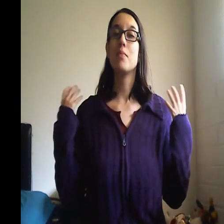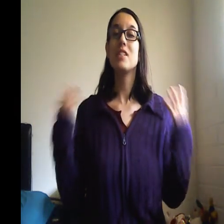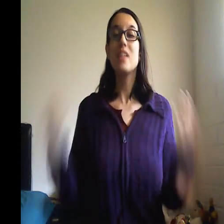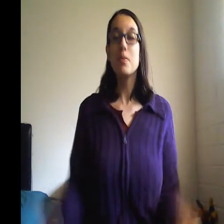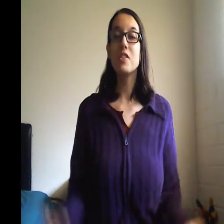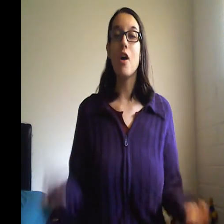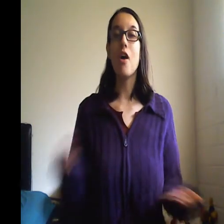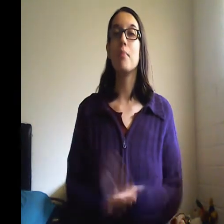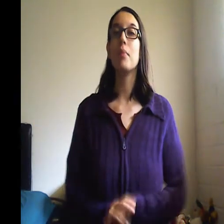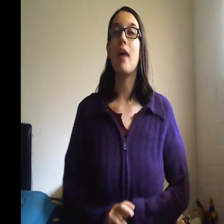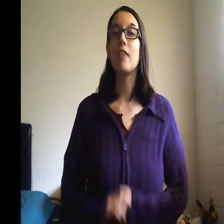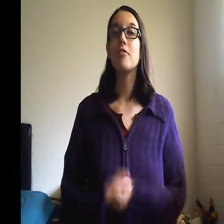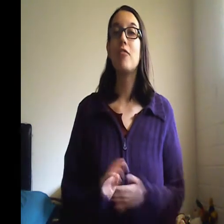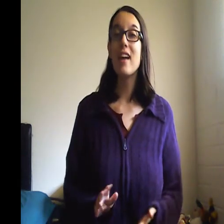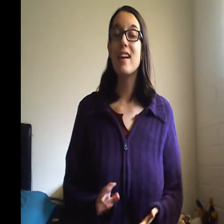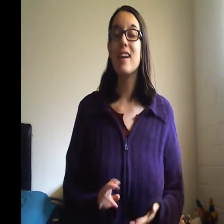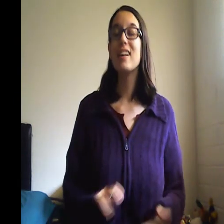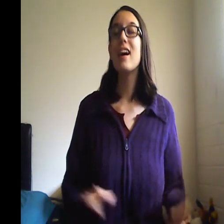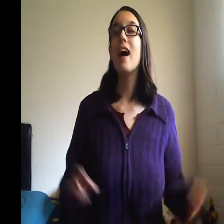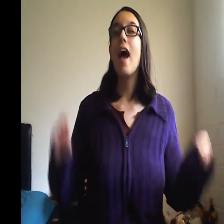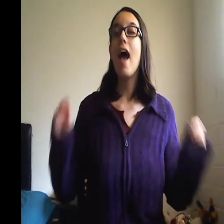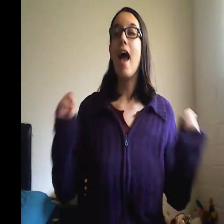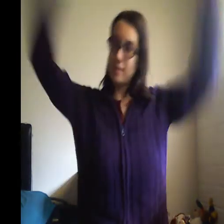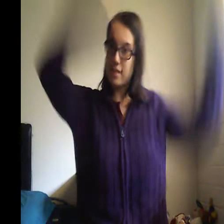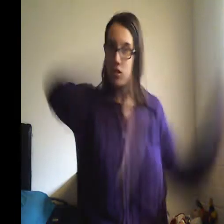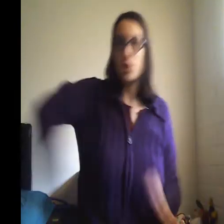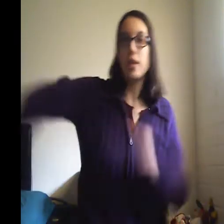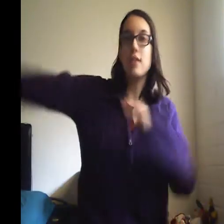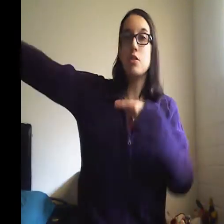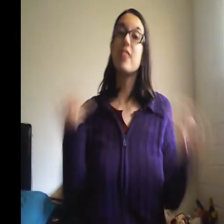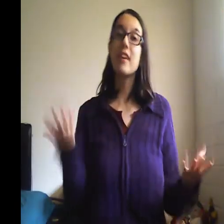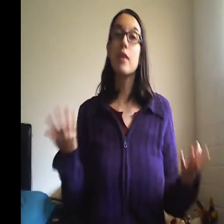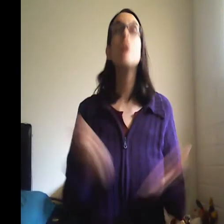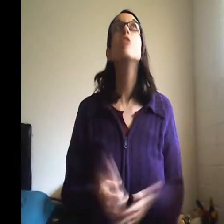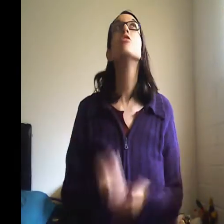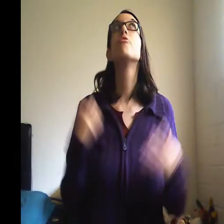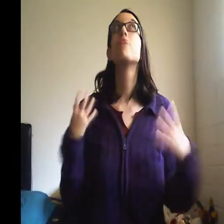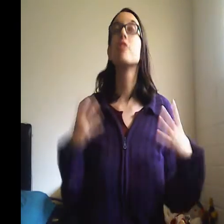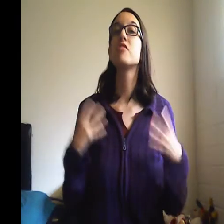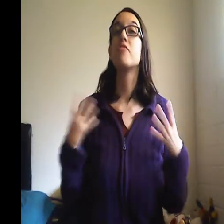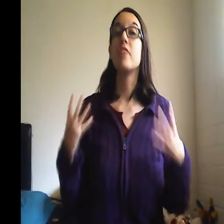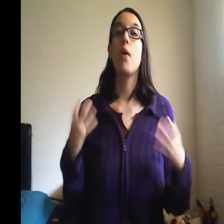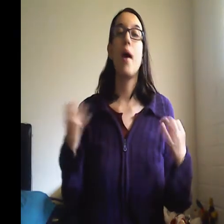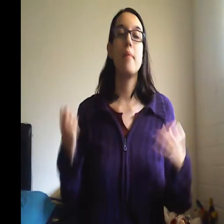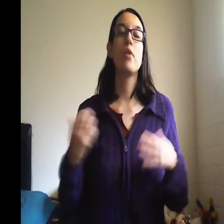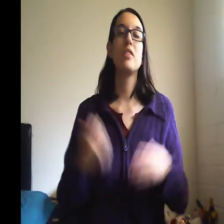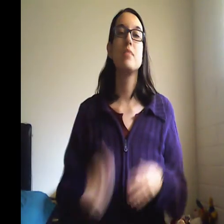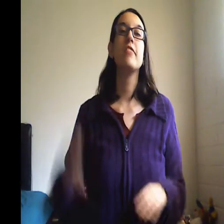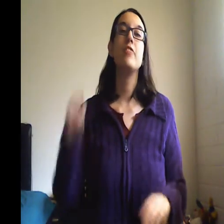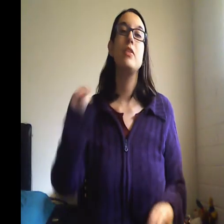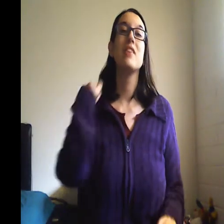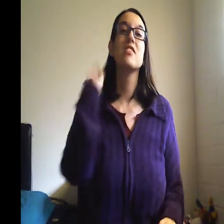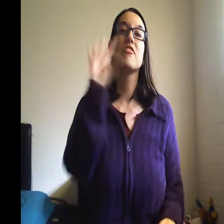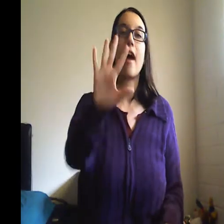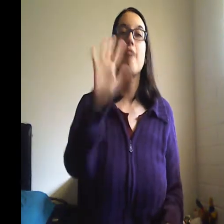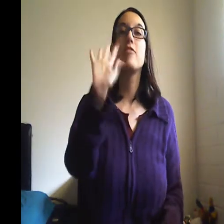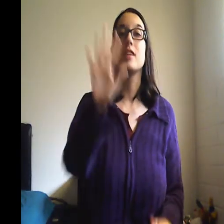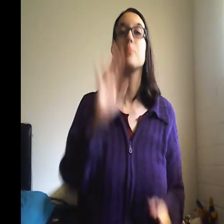tips on Black Friday. Let's get straight into video. So for this video, I'm going to be giving you guys five tips